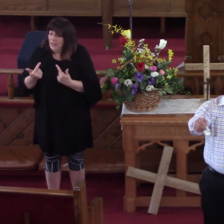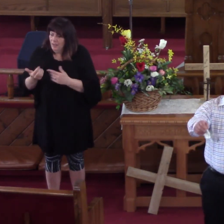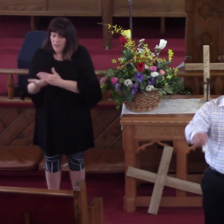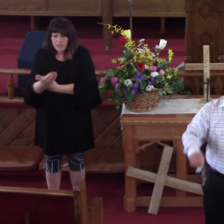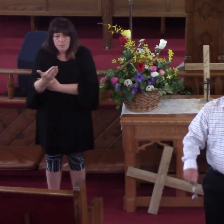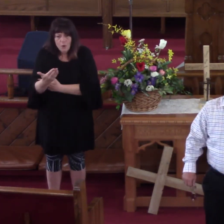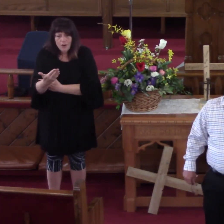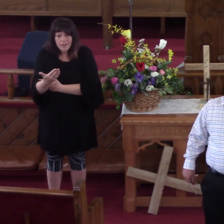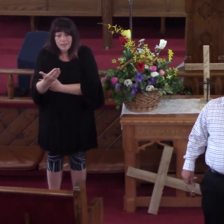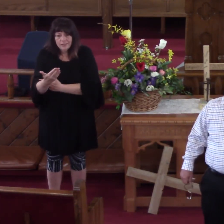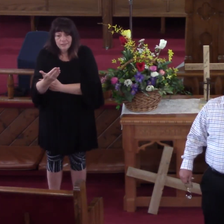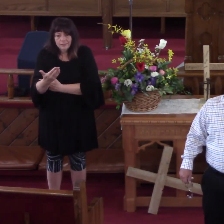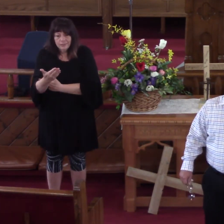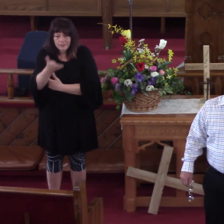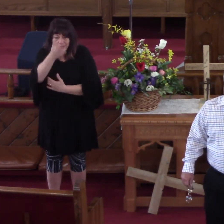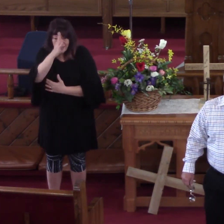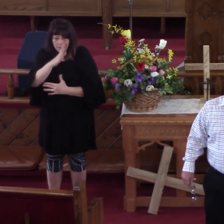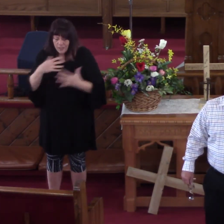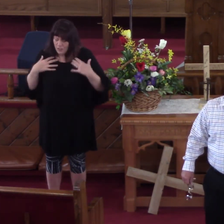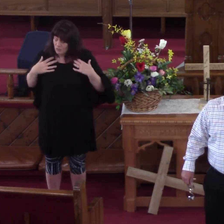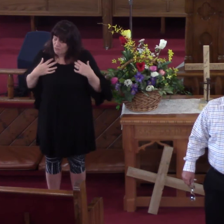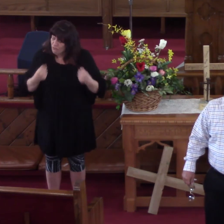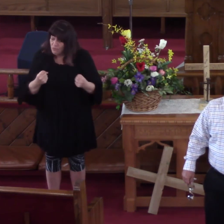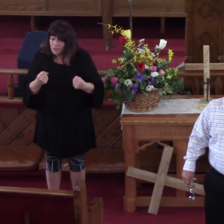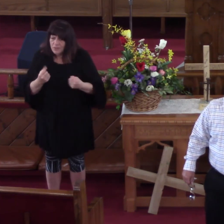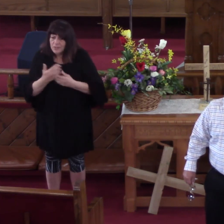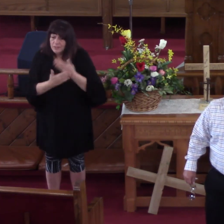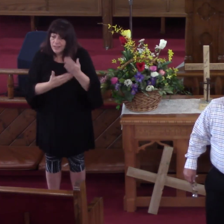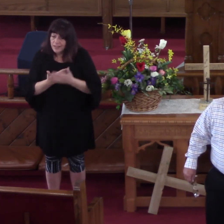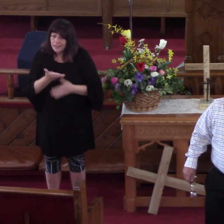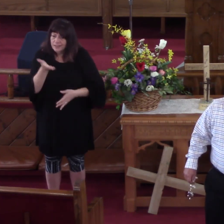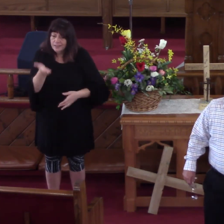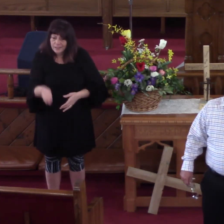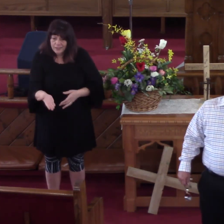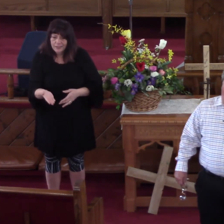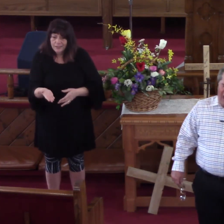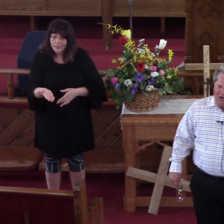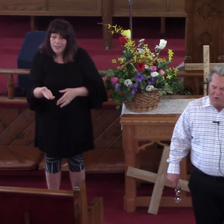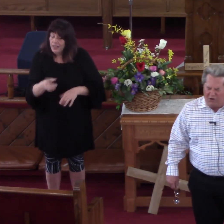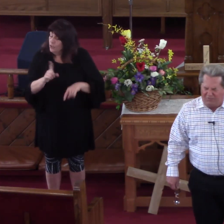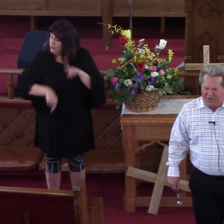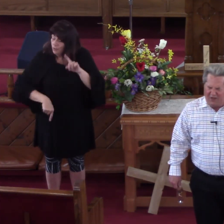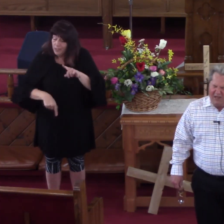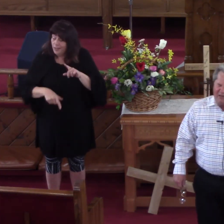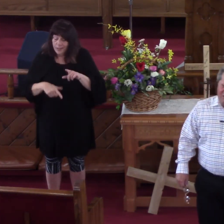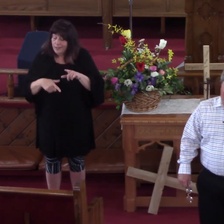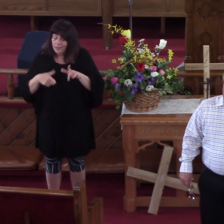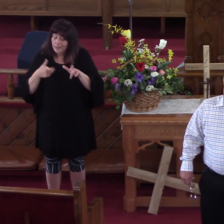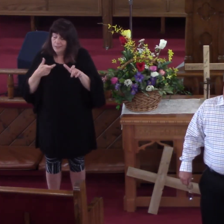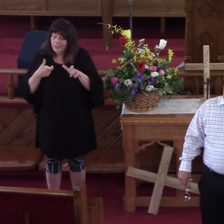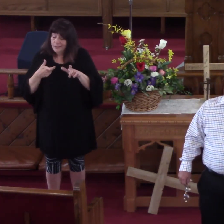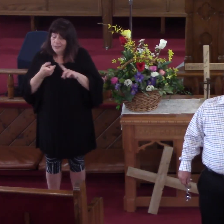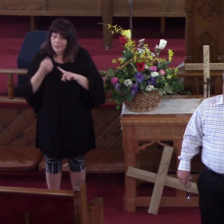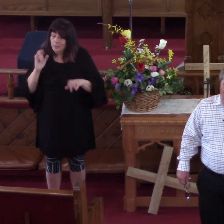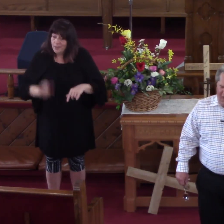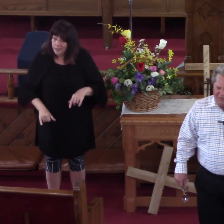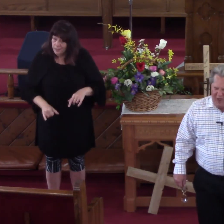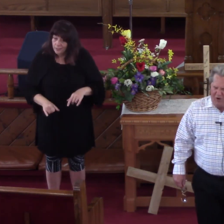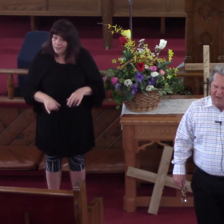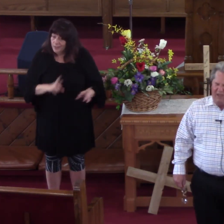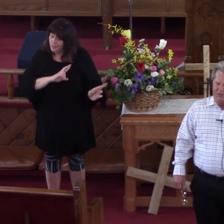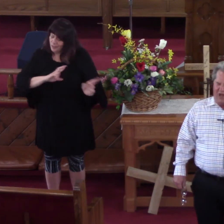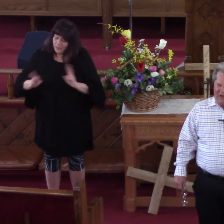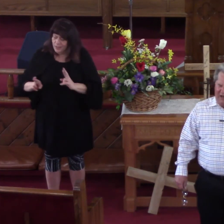Is There And You Will Not Be Able To Get Away From It I Thought Oh How Good That It Is To Know